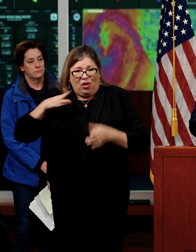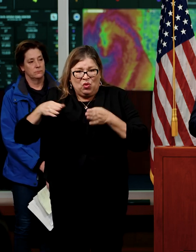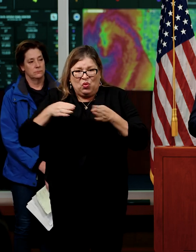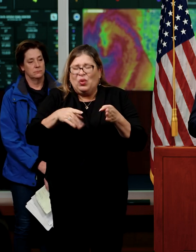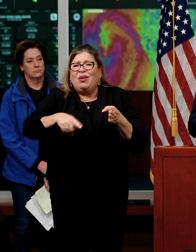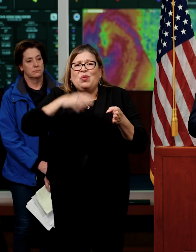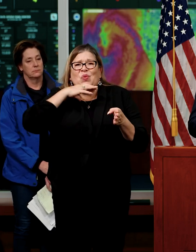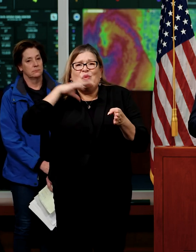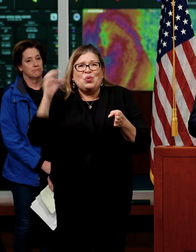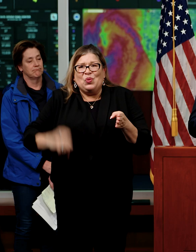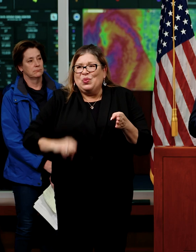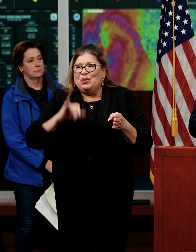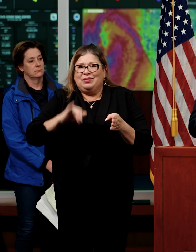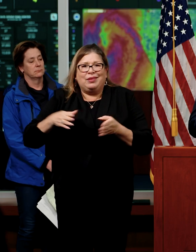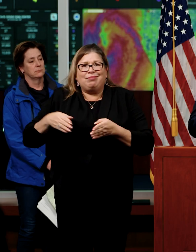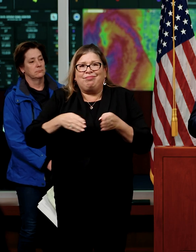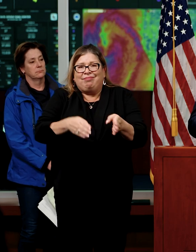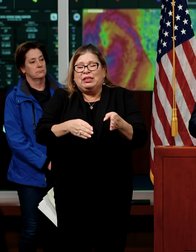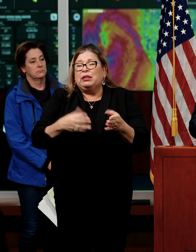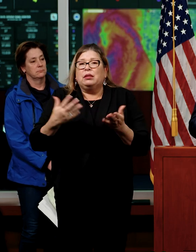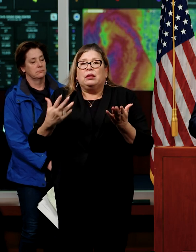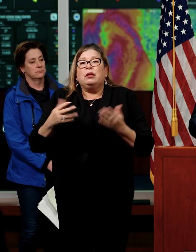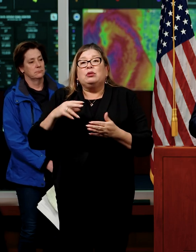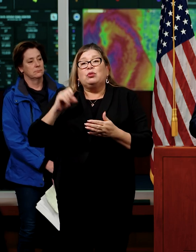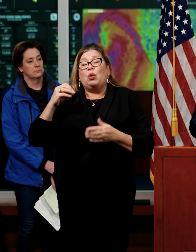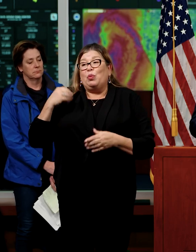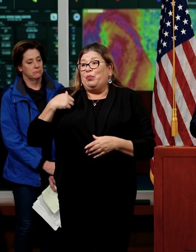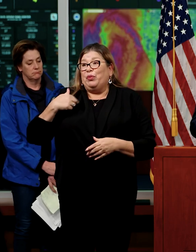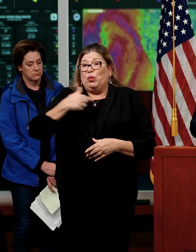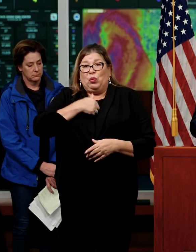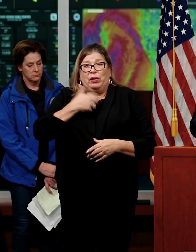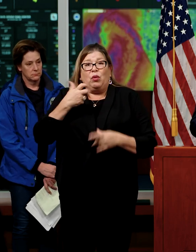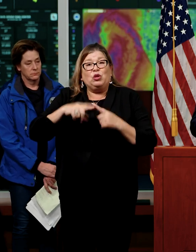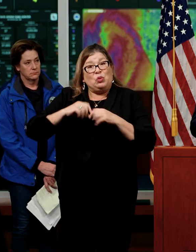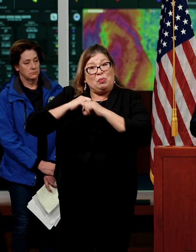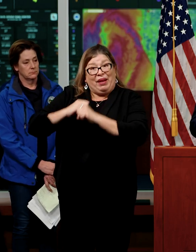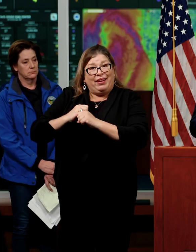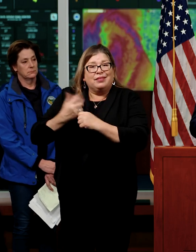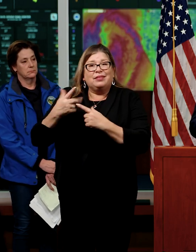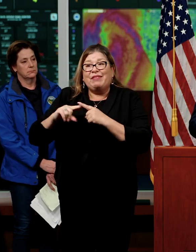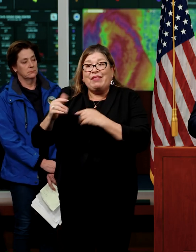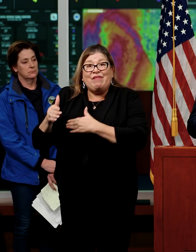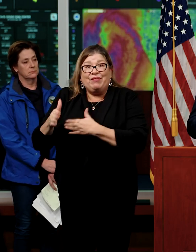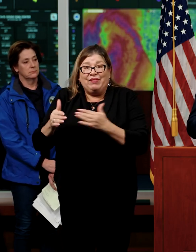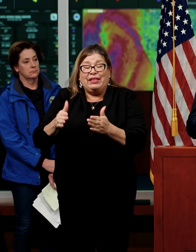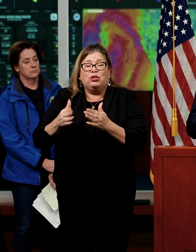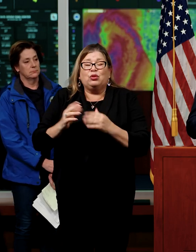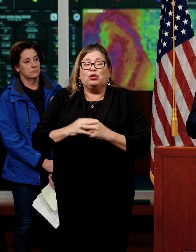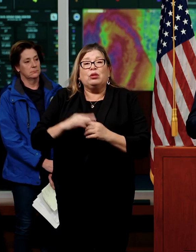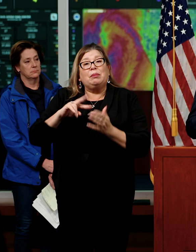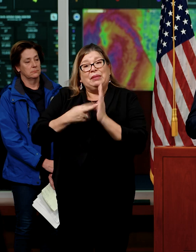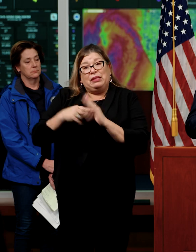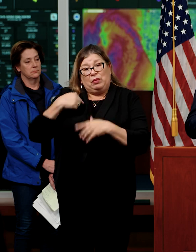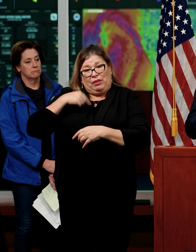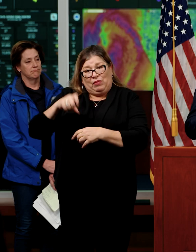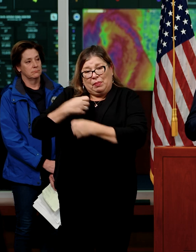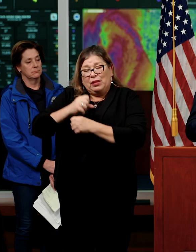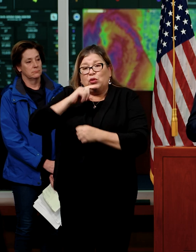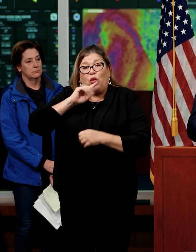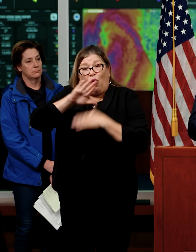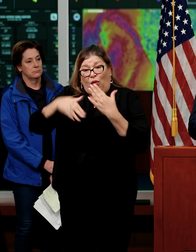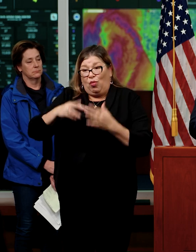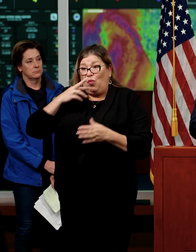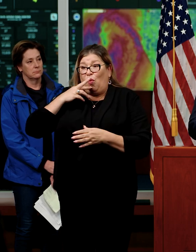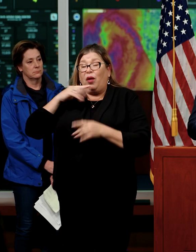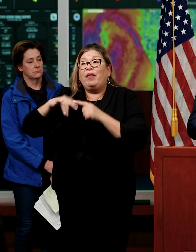And we need to, in order to protect imperiled fish, we need to ensure that a lot of the water now